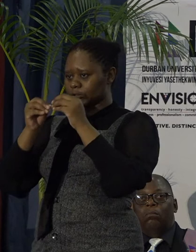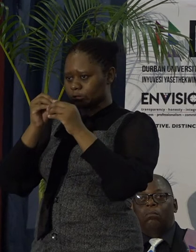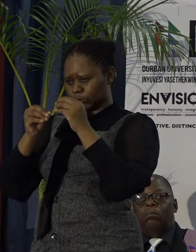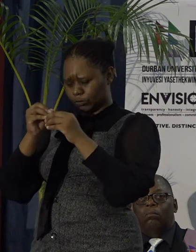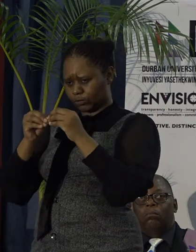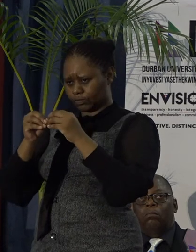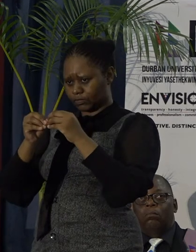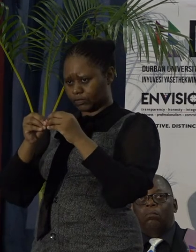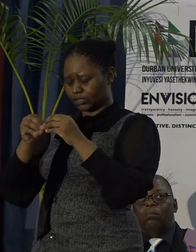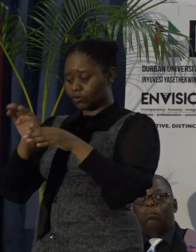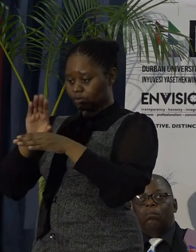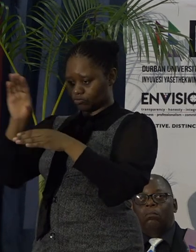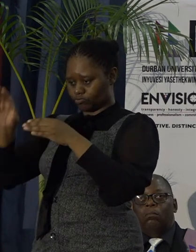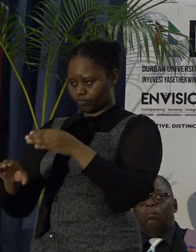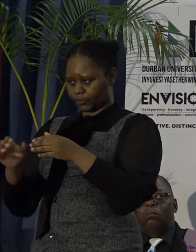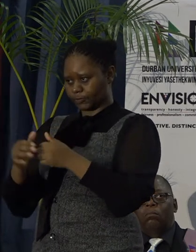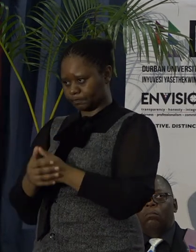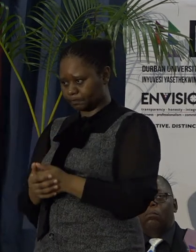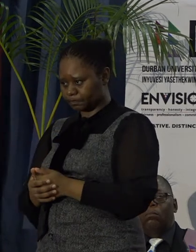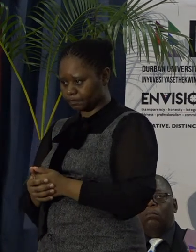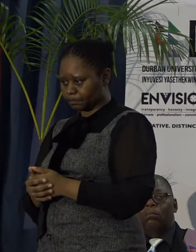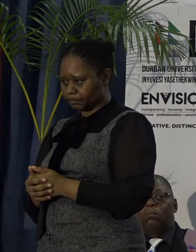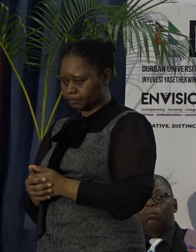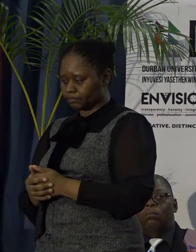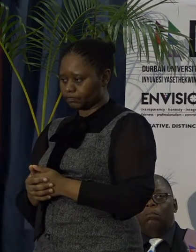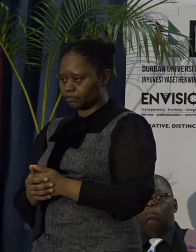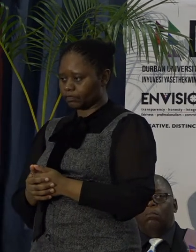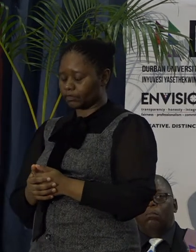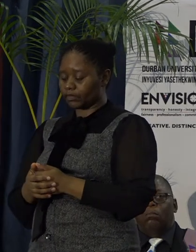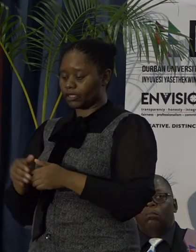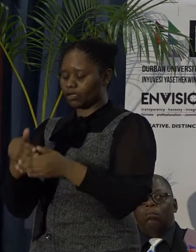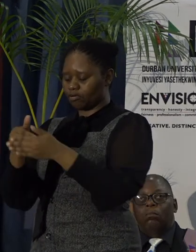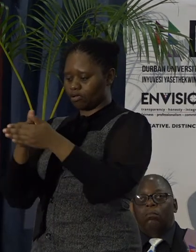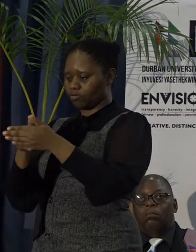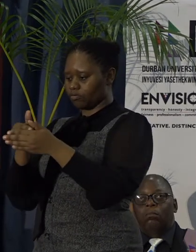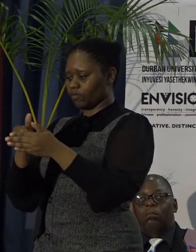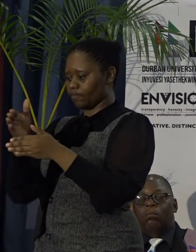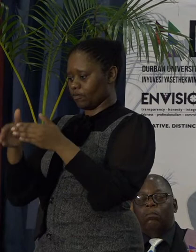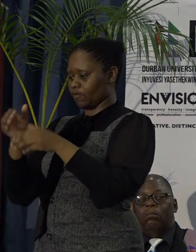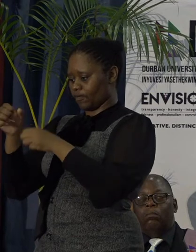to be complete, towards the end of last year.